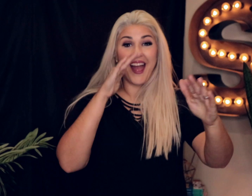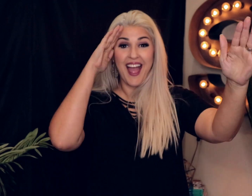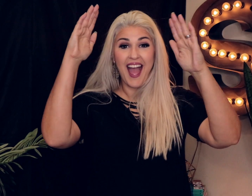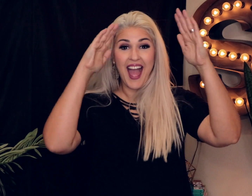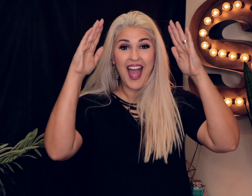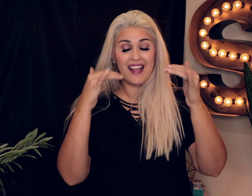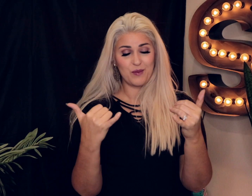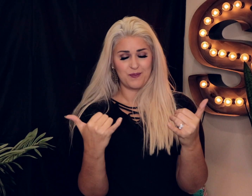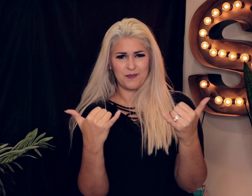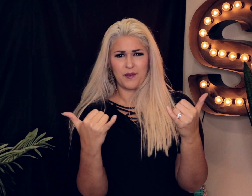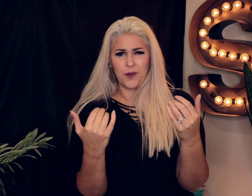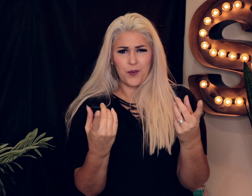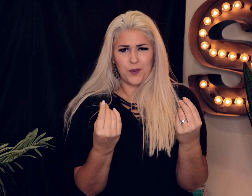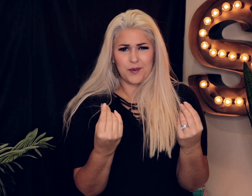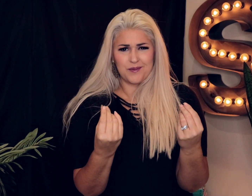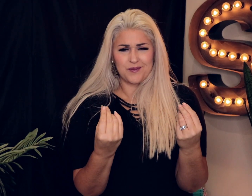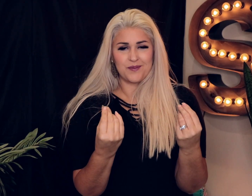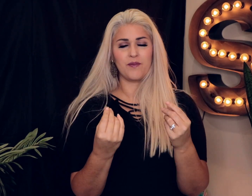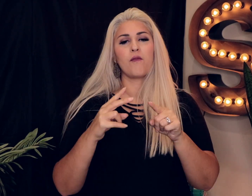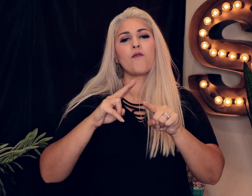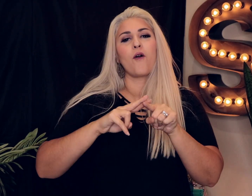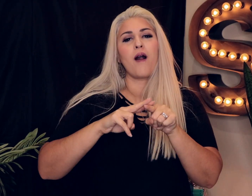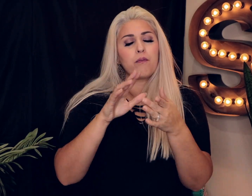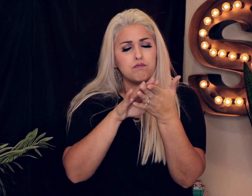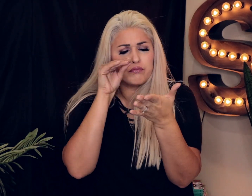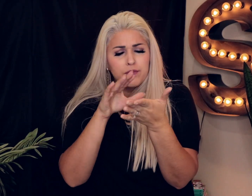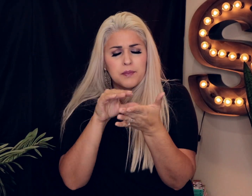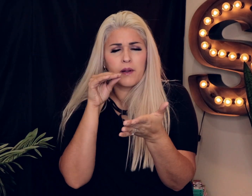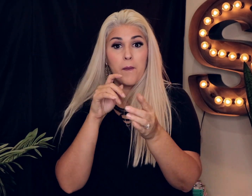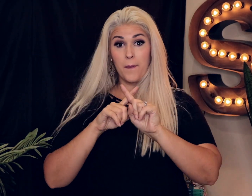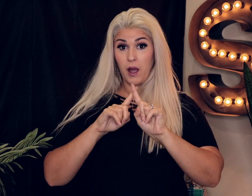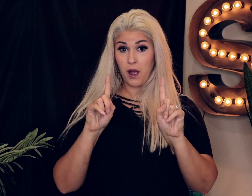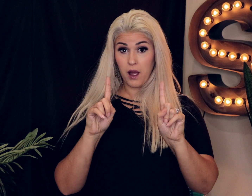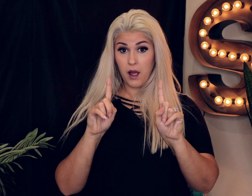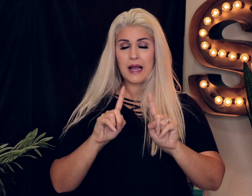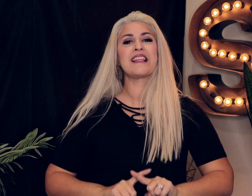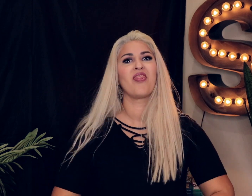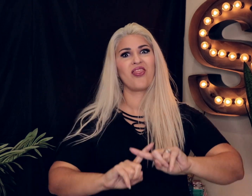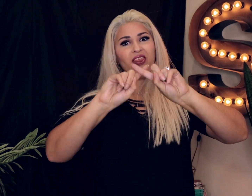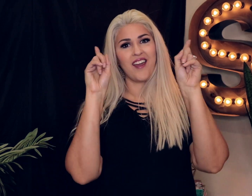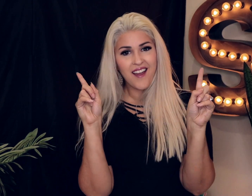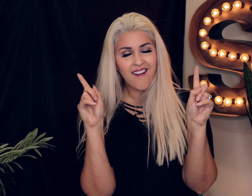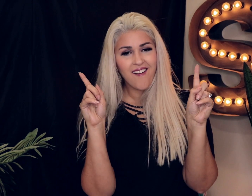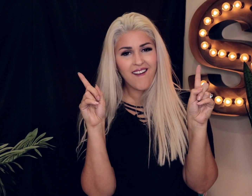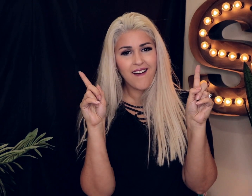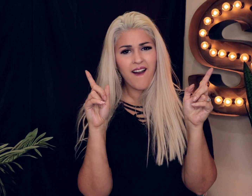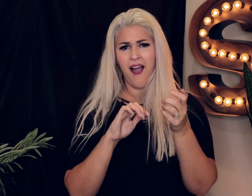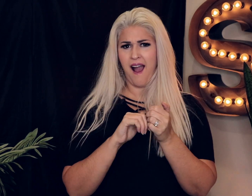hi what are we going to do today we are gonna learn vocabulary but we're gonna